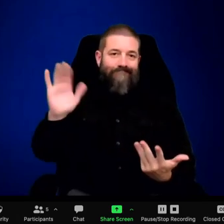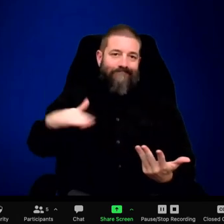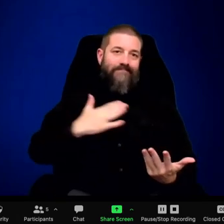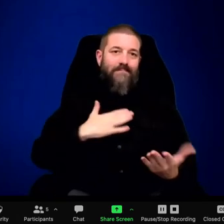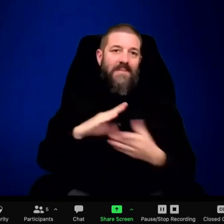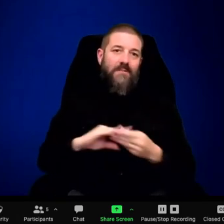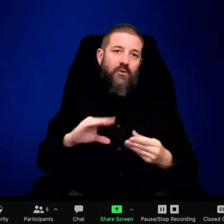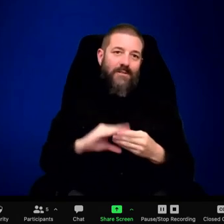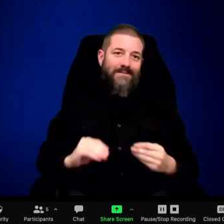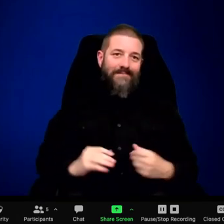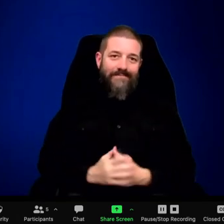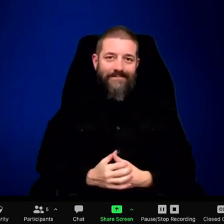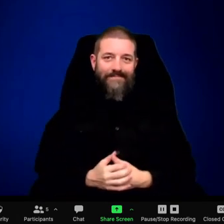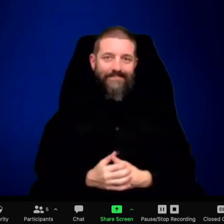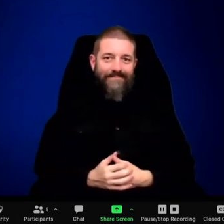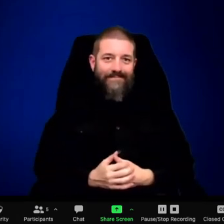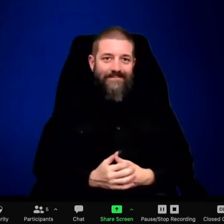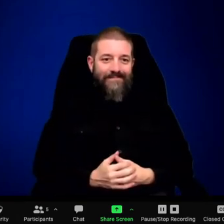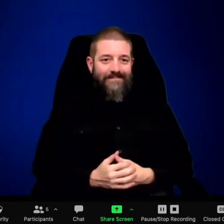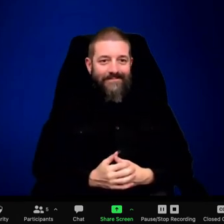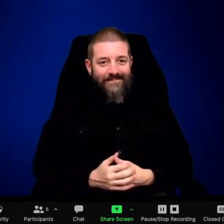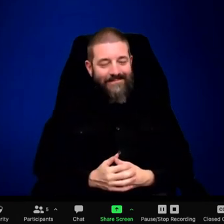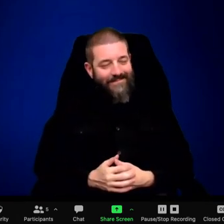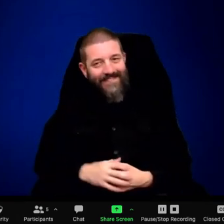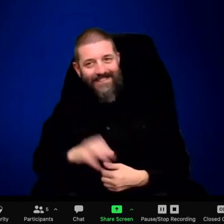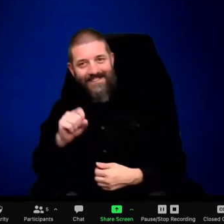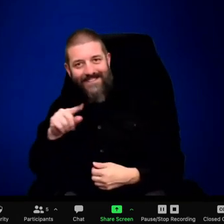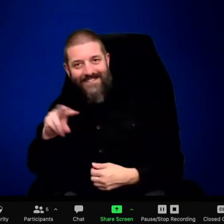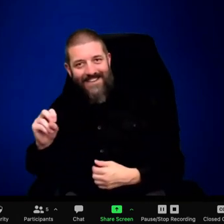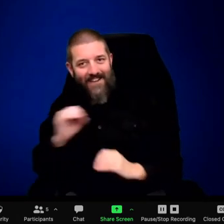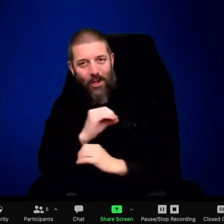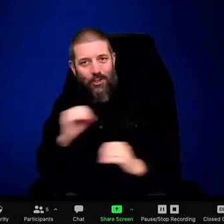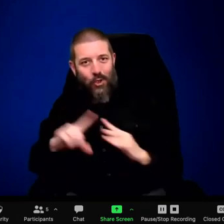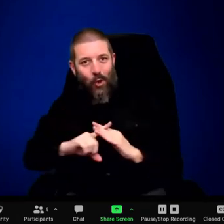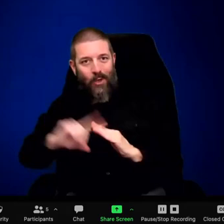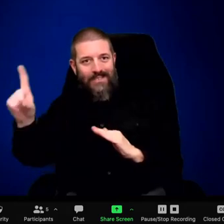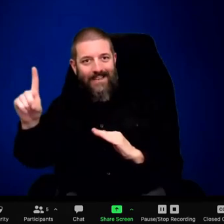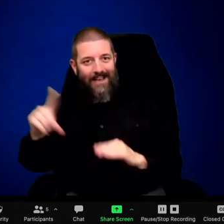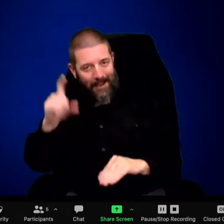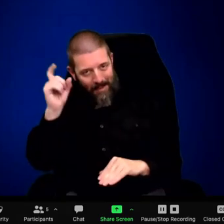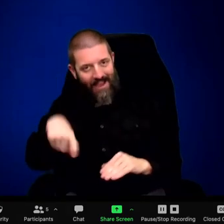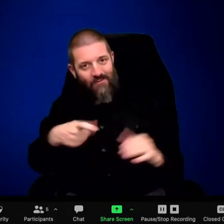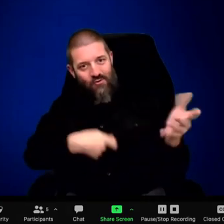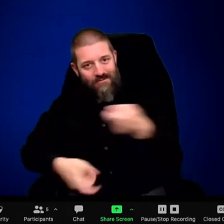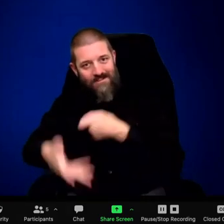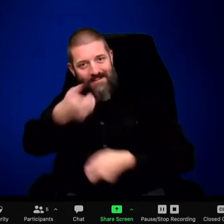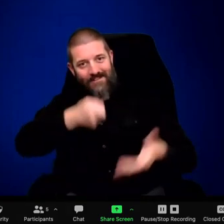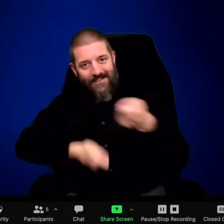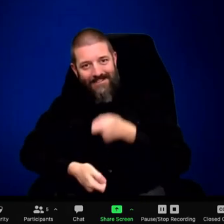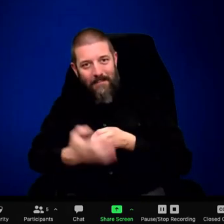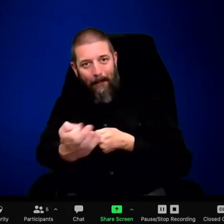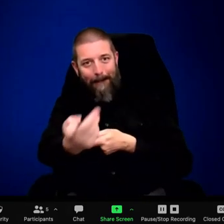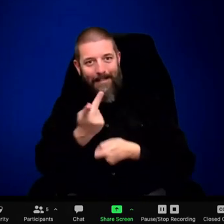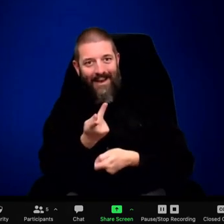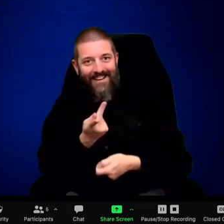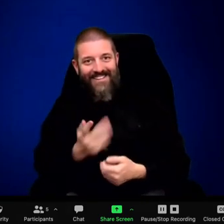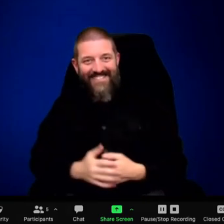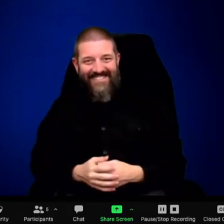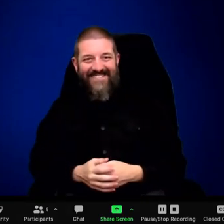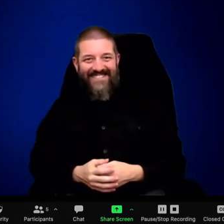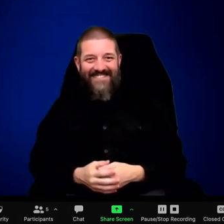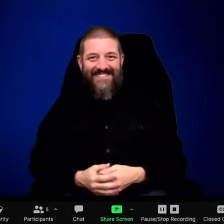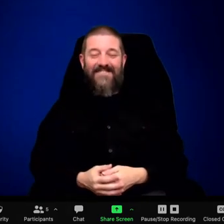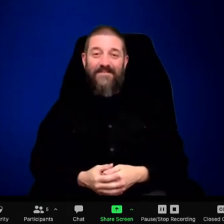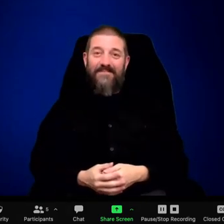to my house. I had the complication that they wouldn't let me drive for a month. So I had to arrange